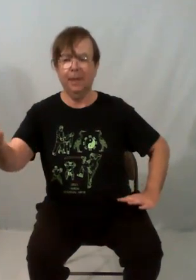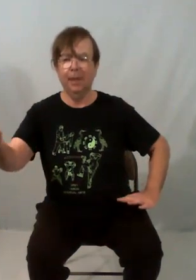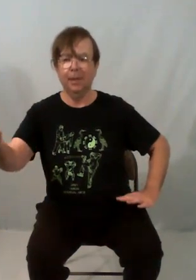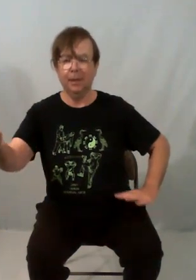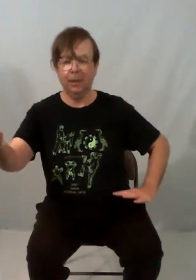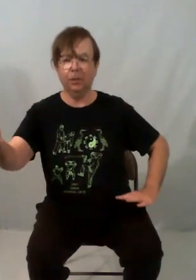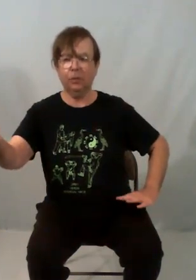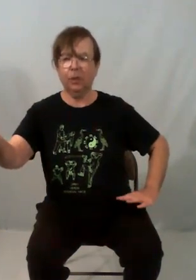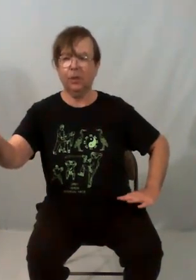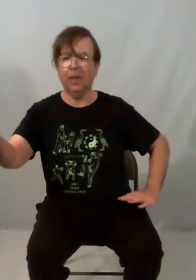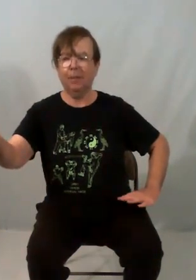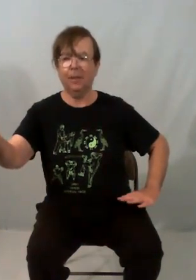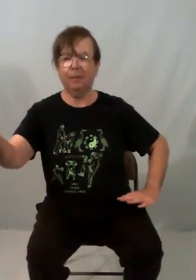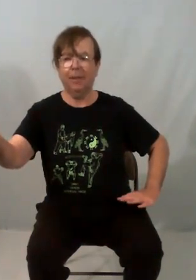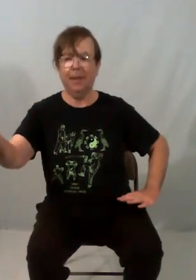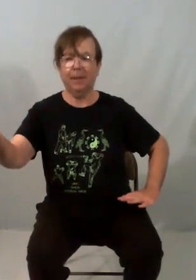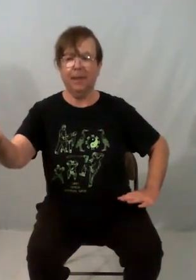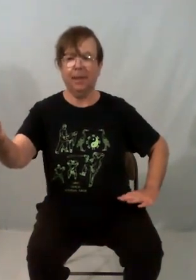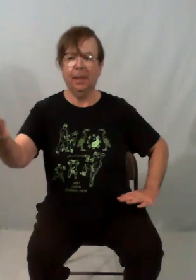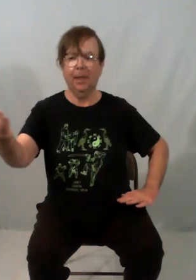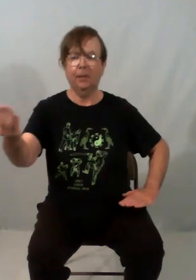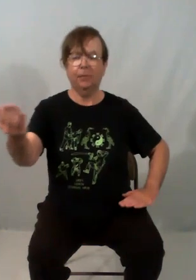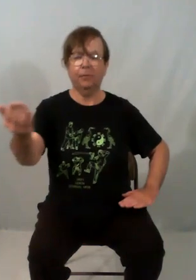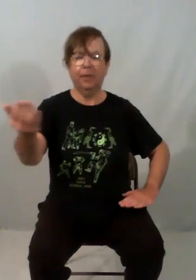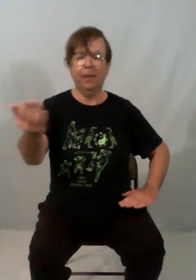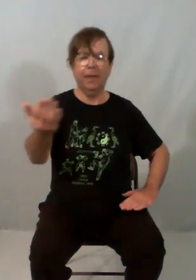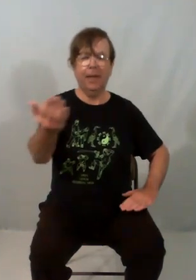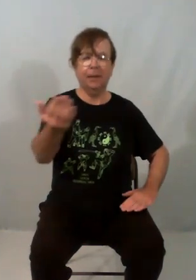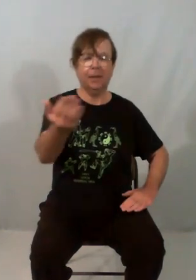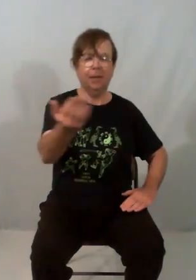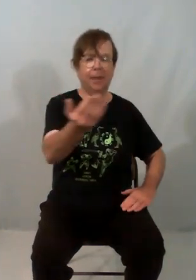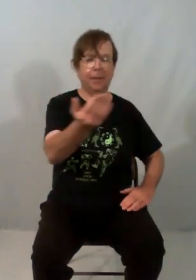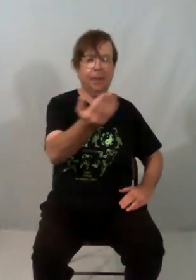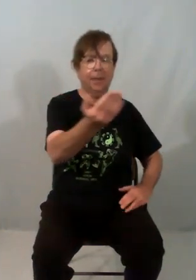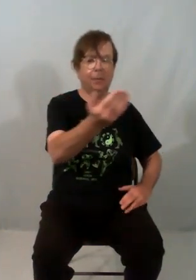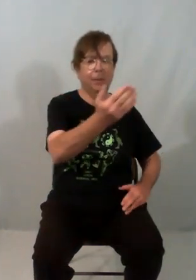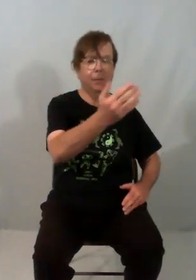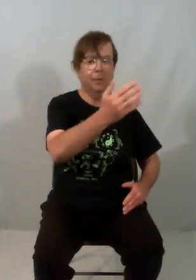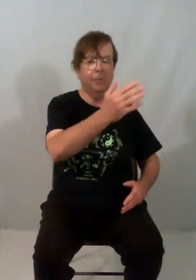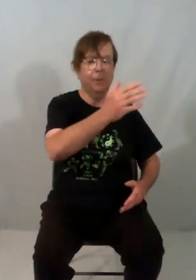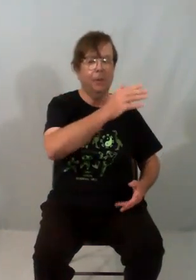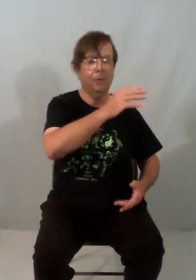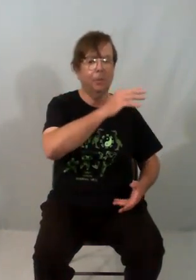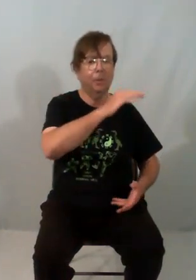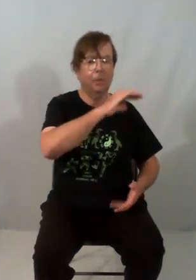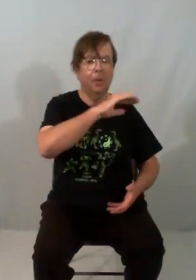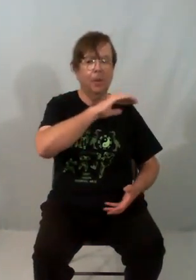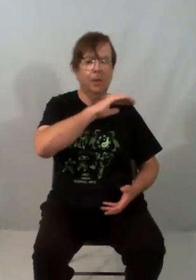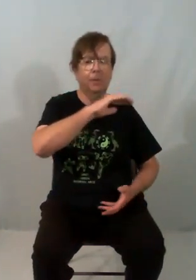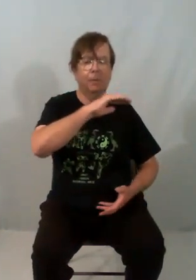It's like you're stretching out a piece of elastic. And three, let the hands come back together with the movement. Hold the ball. Four,